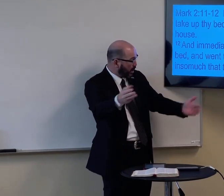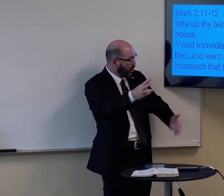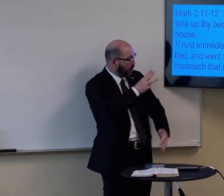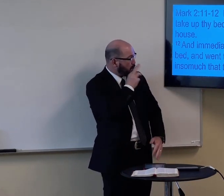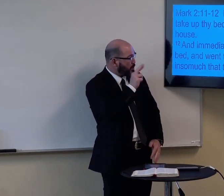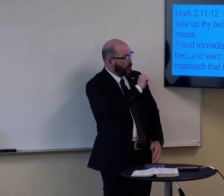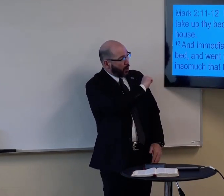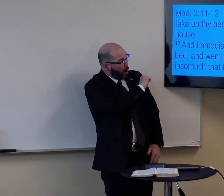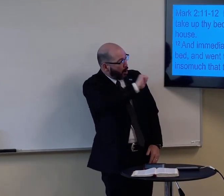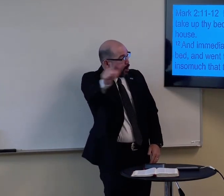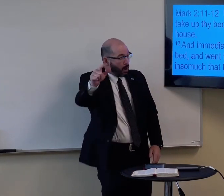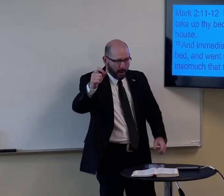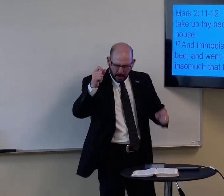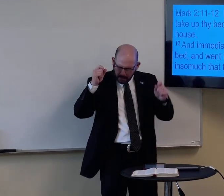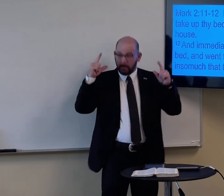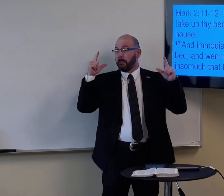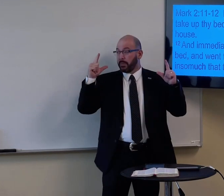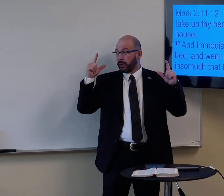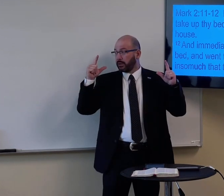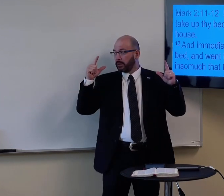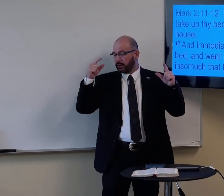were all amazed.